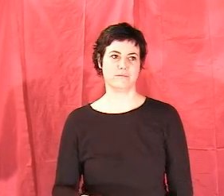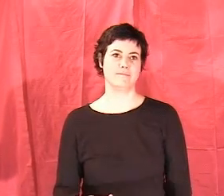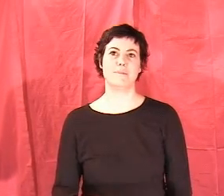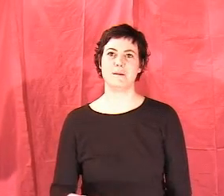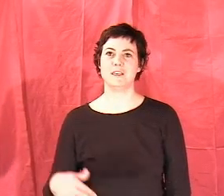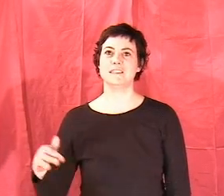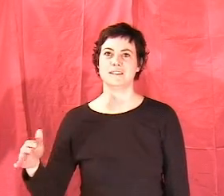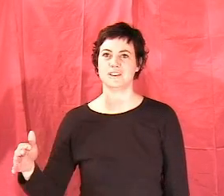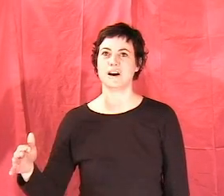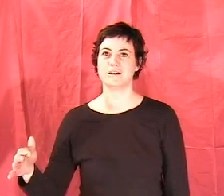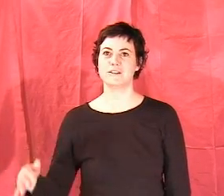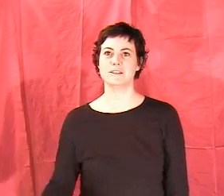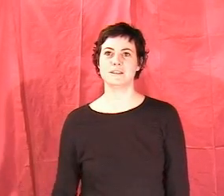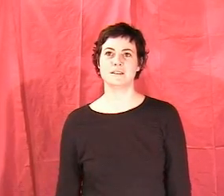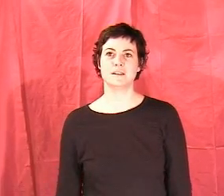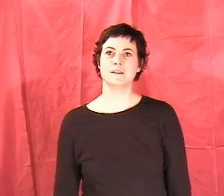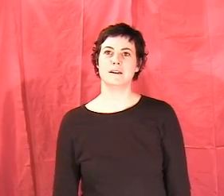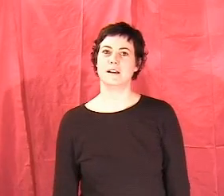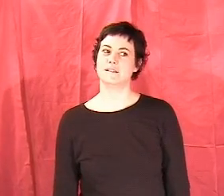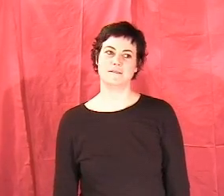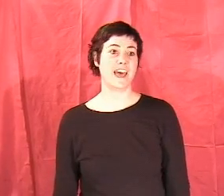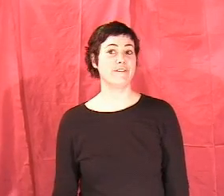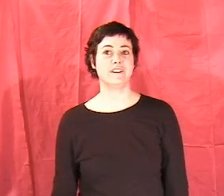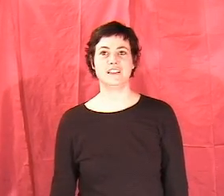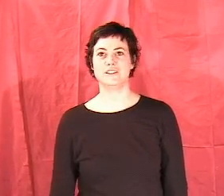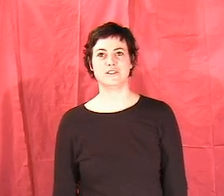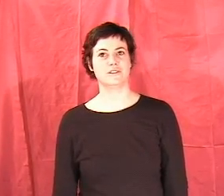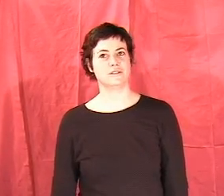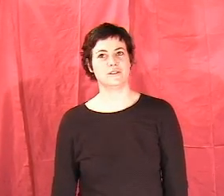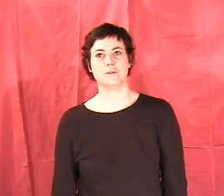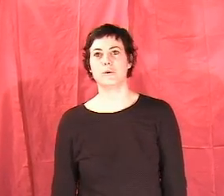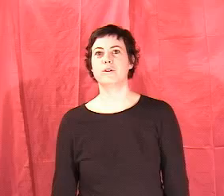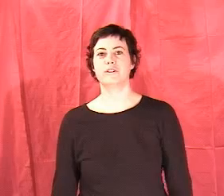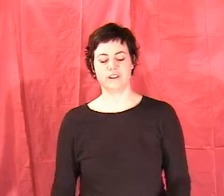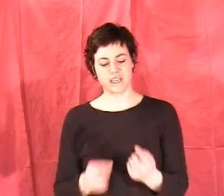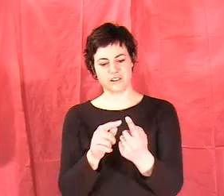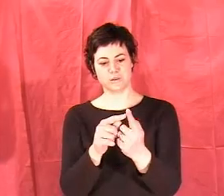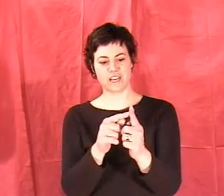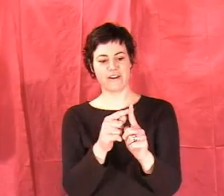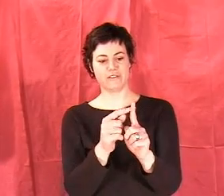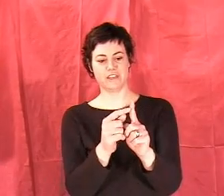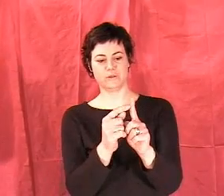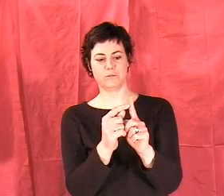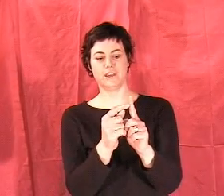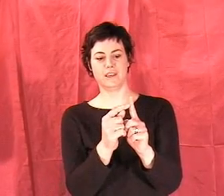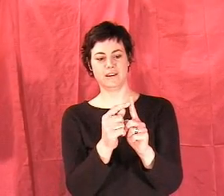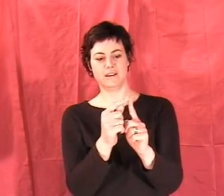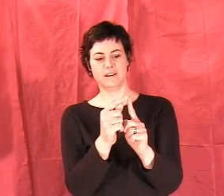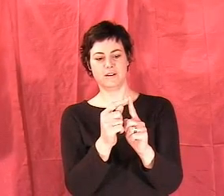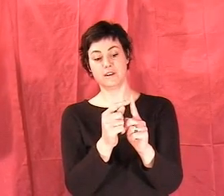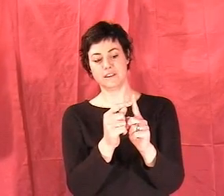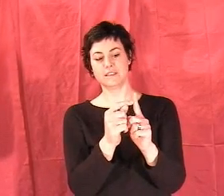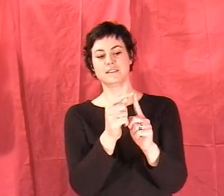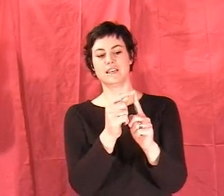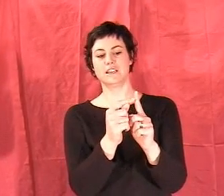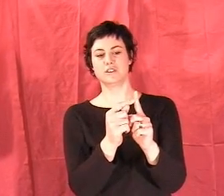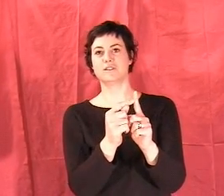babies to toddlers. A half an inch to a quarter of an inch, which a half an inch would be, this is an inch,